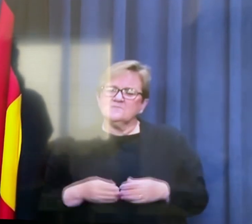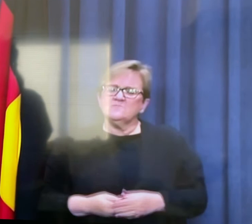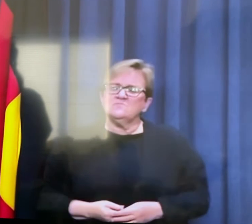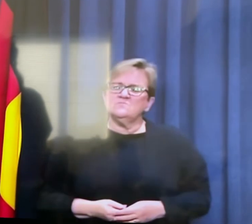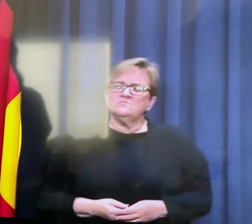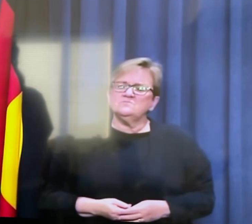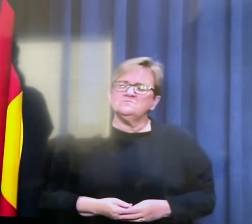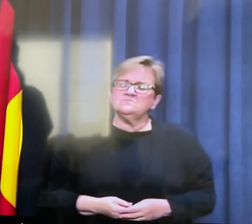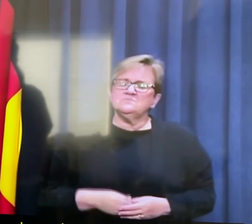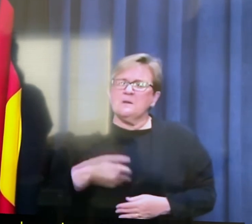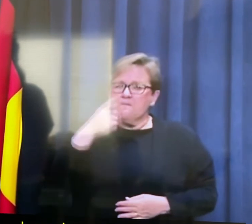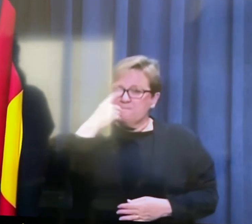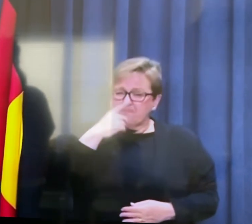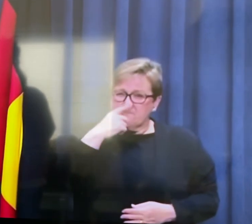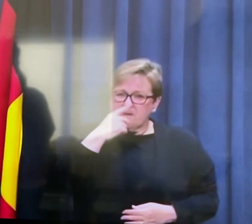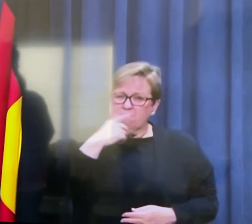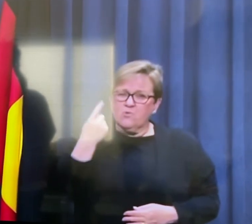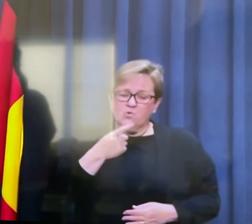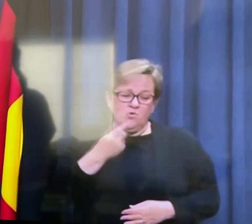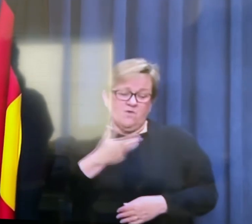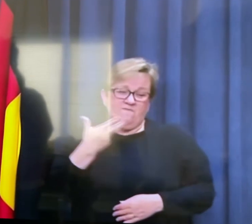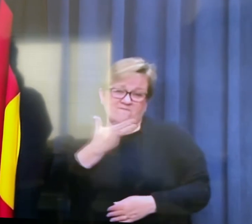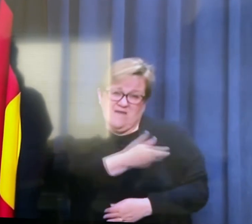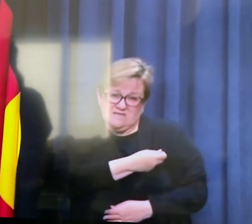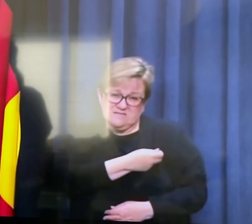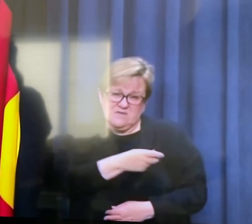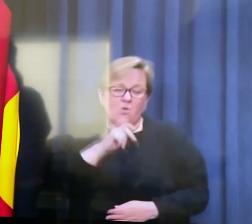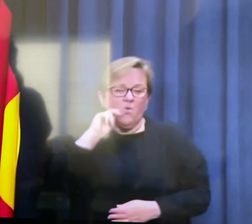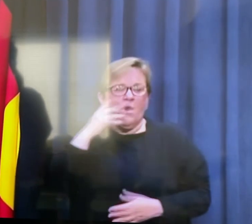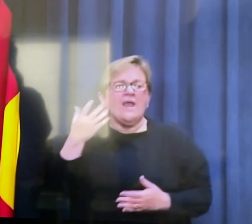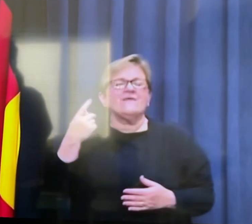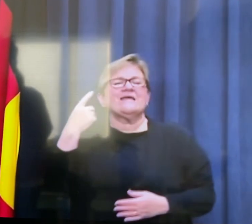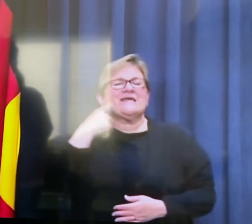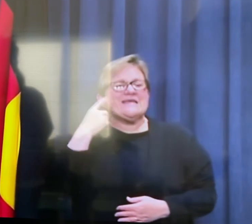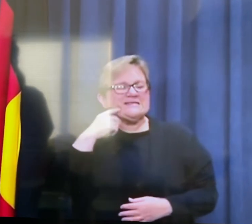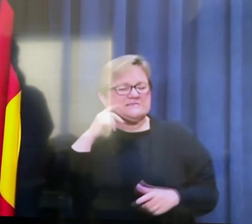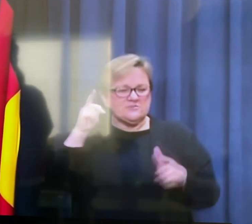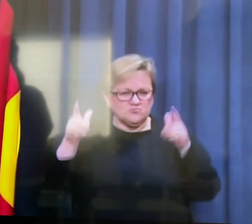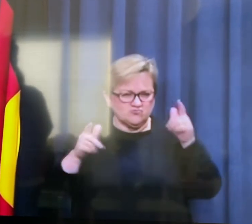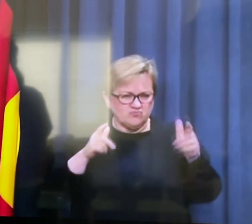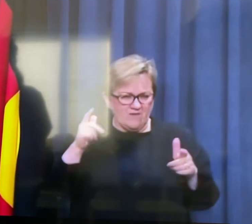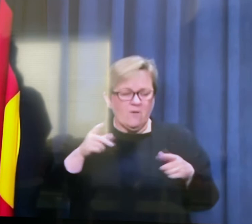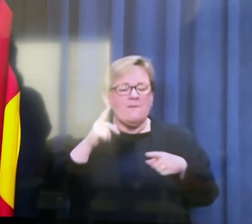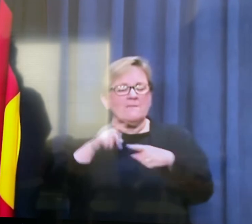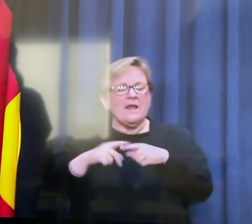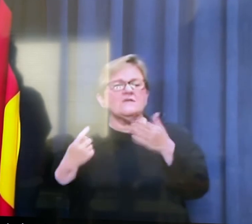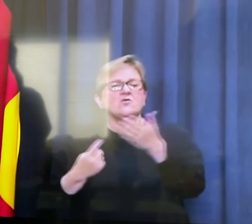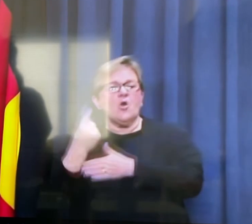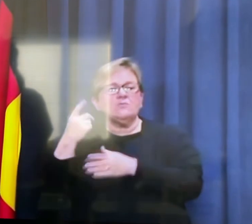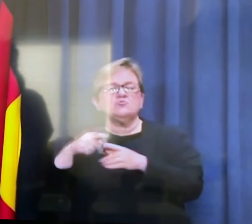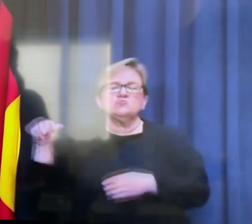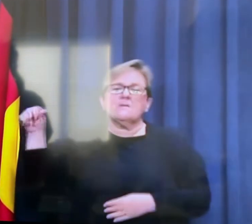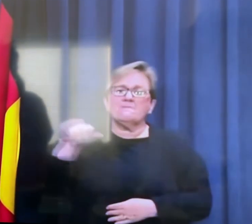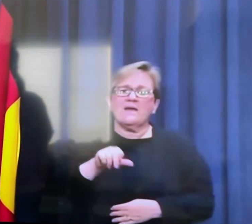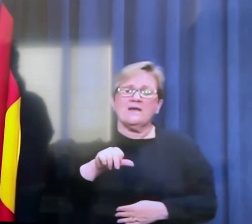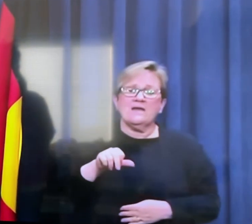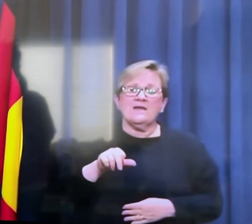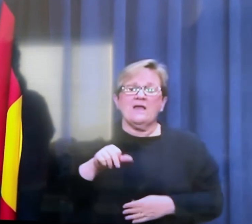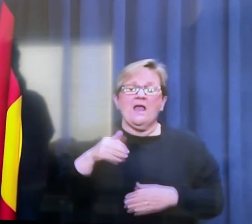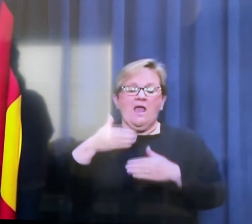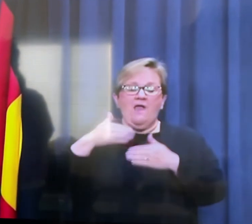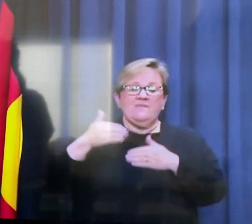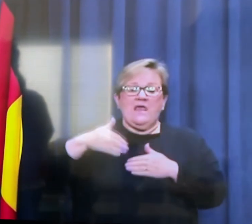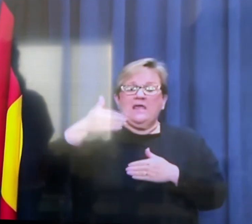um, that, um, people who are vaccinated will have easier travel and also the opportunity to return at the end of this whole